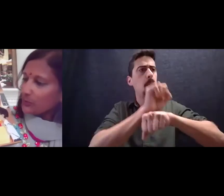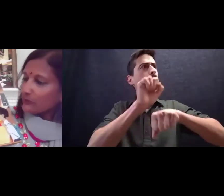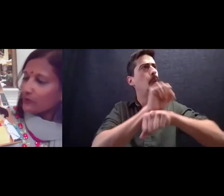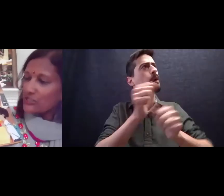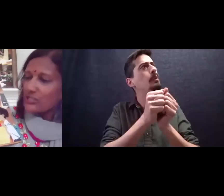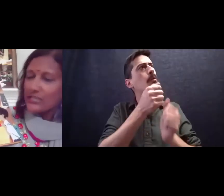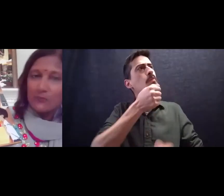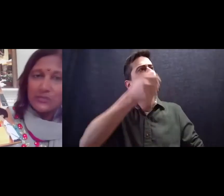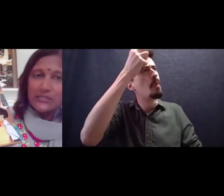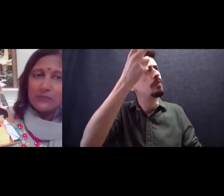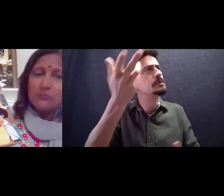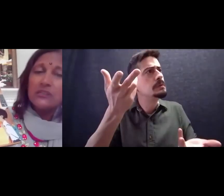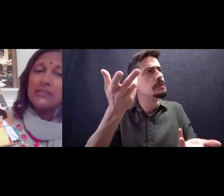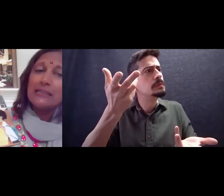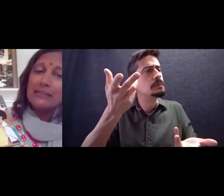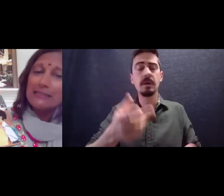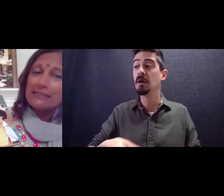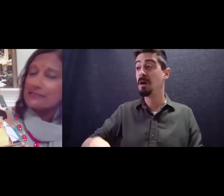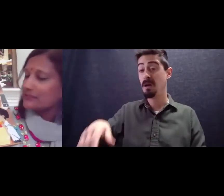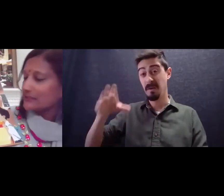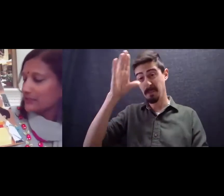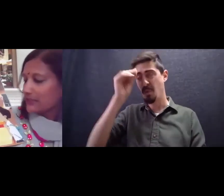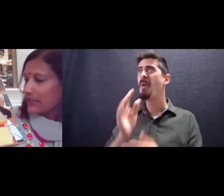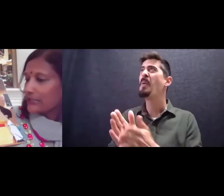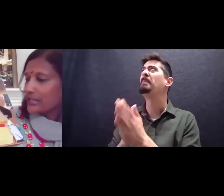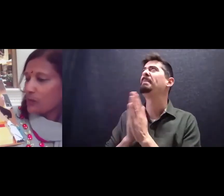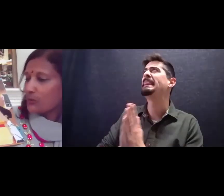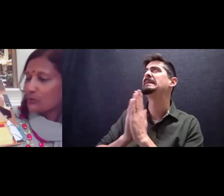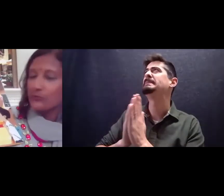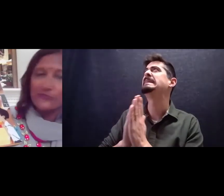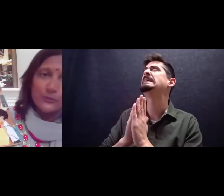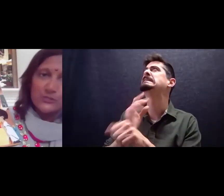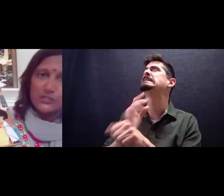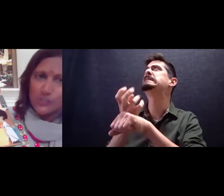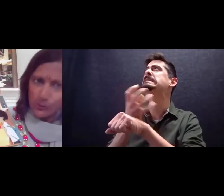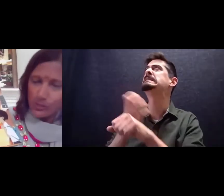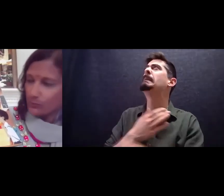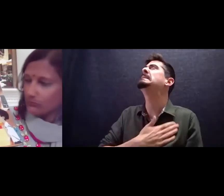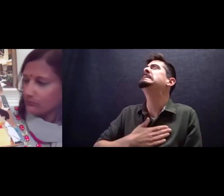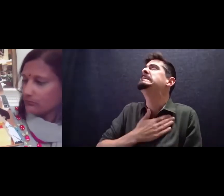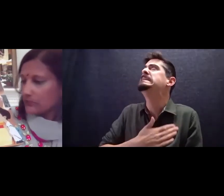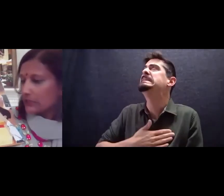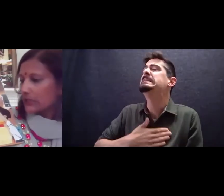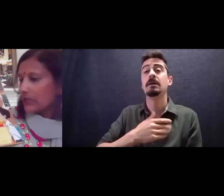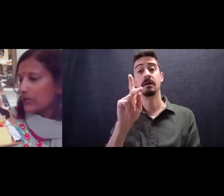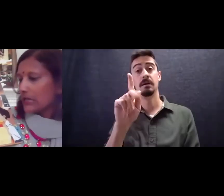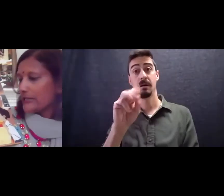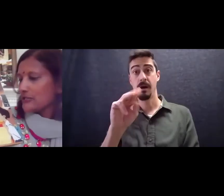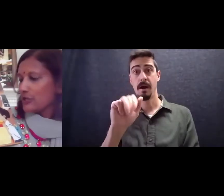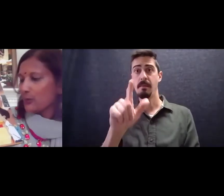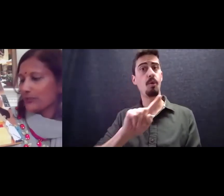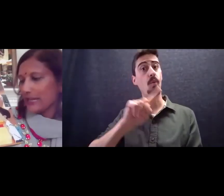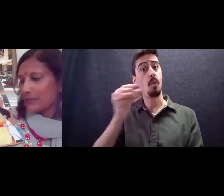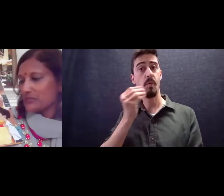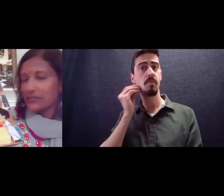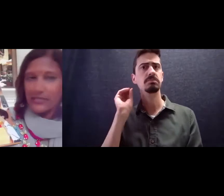but when Raja kept pleading please and Kamel refused to go home and